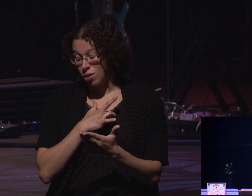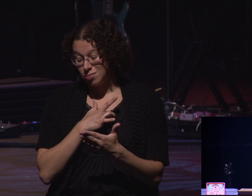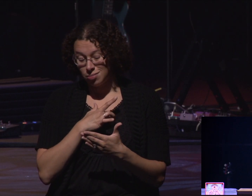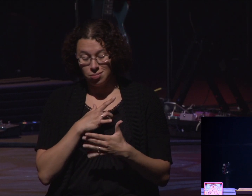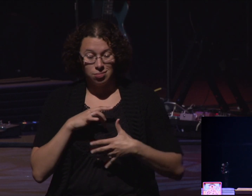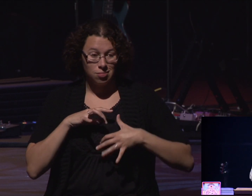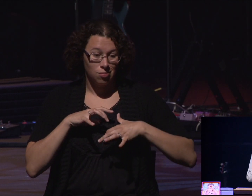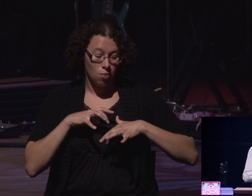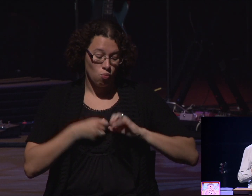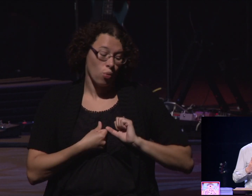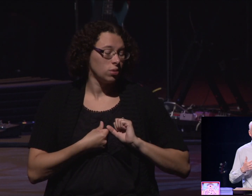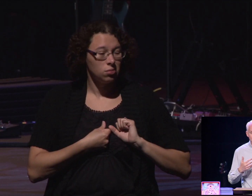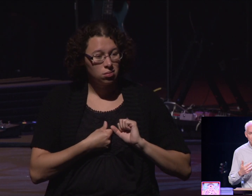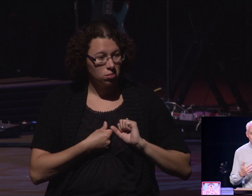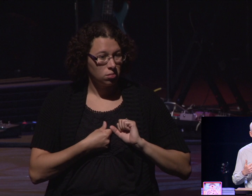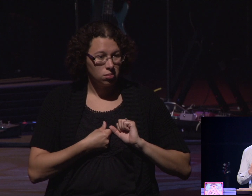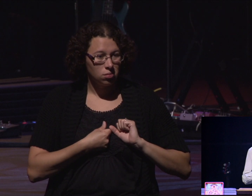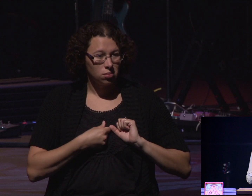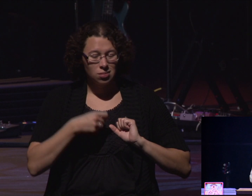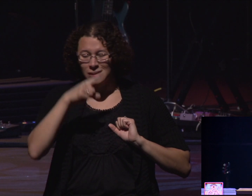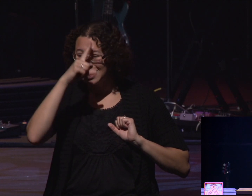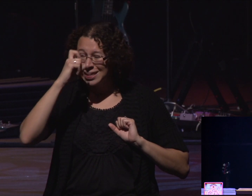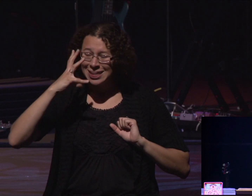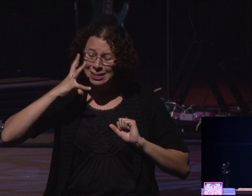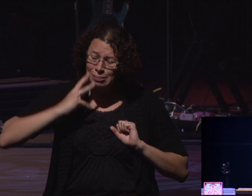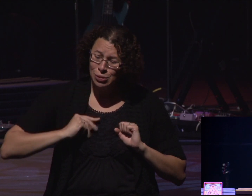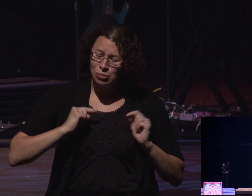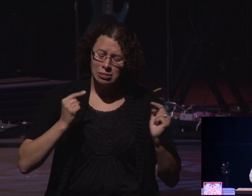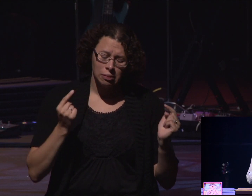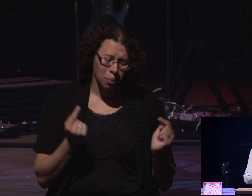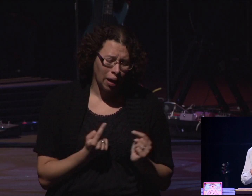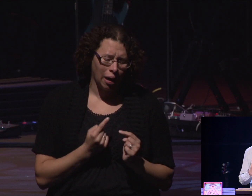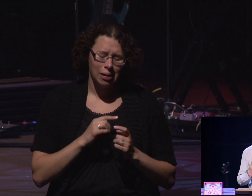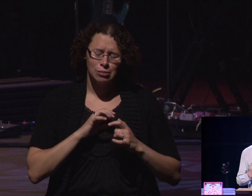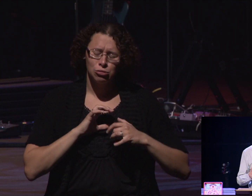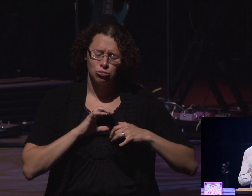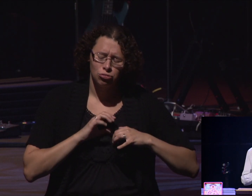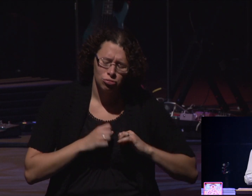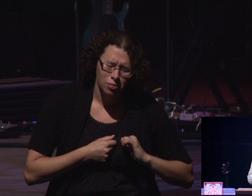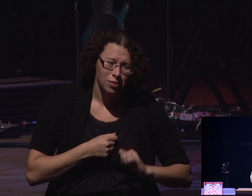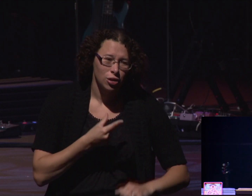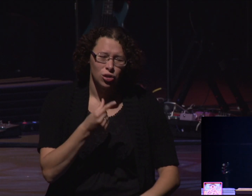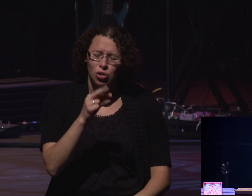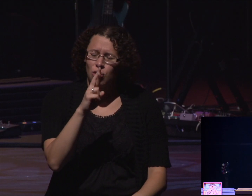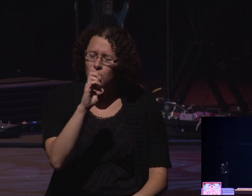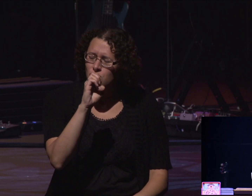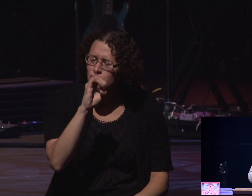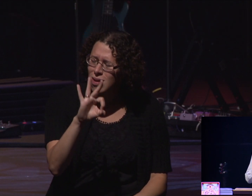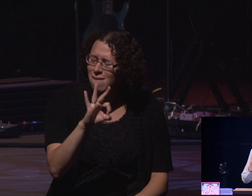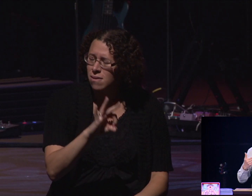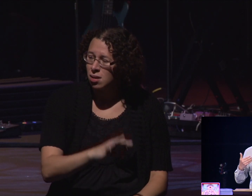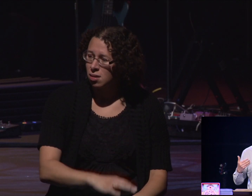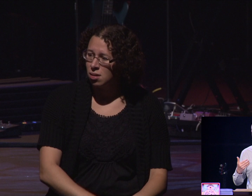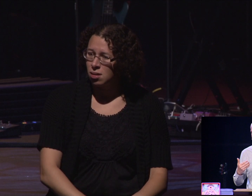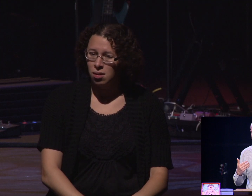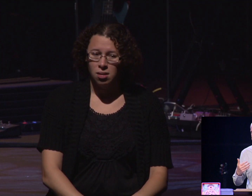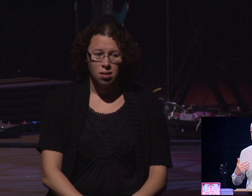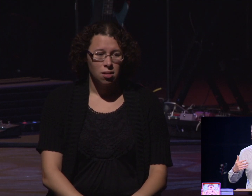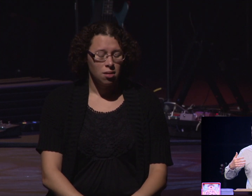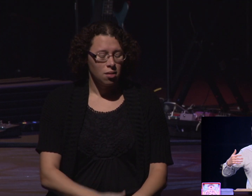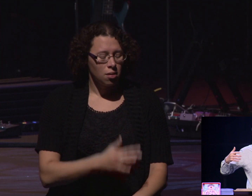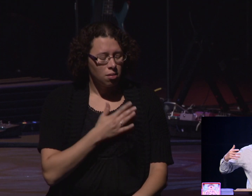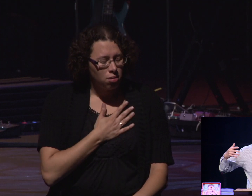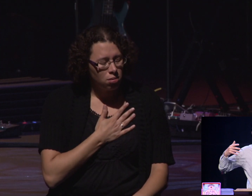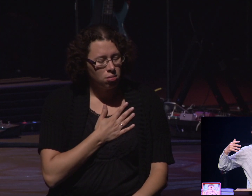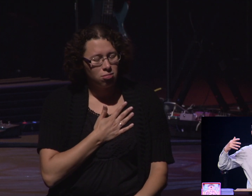because we've been through such pain. It's grief that's overwhelmed, the loss of dreams. And people have turned and some